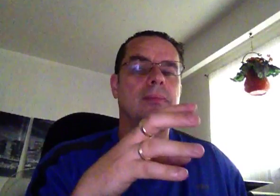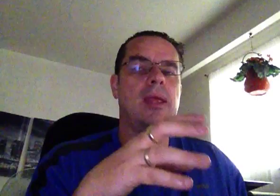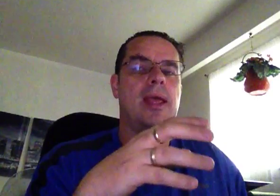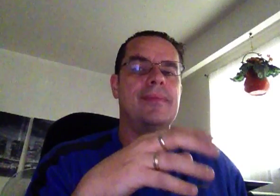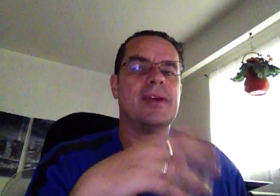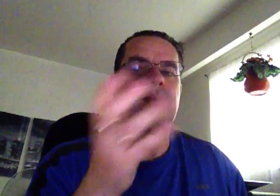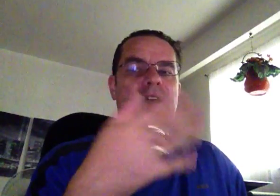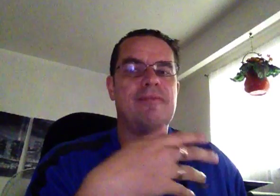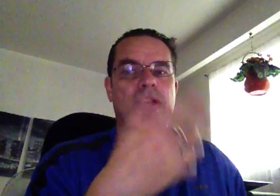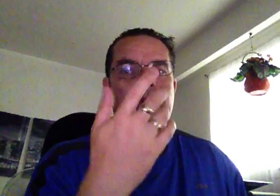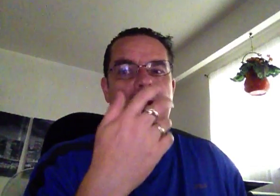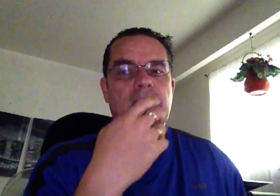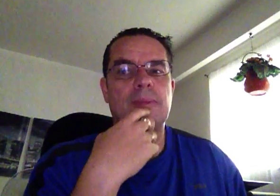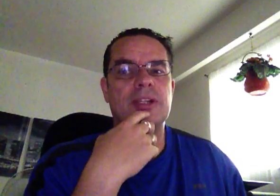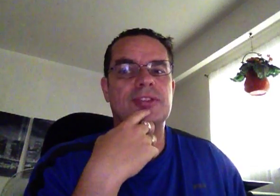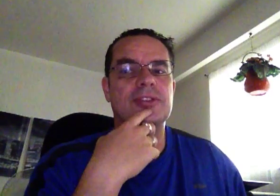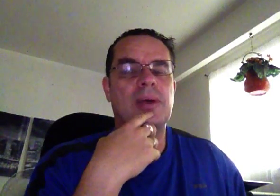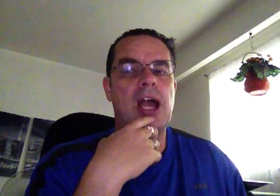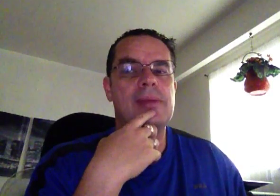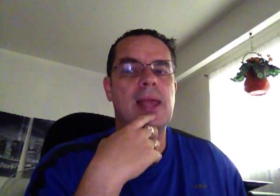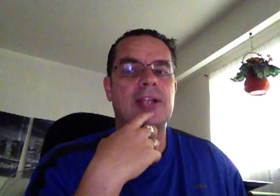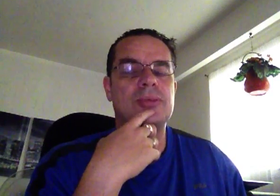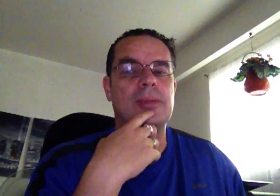And I've put up a couple of concerns about IB last week.